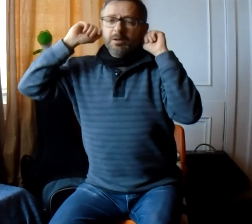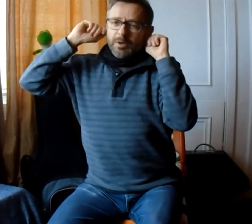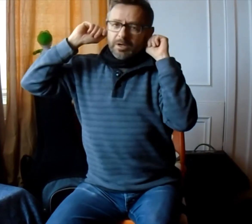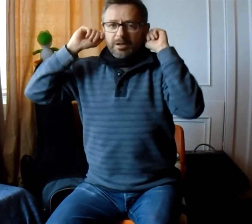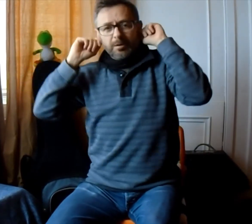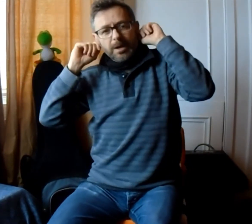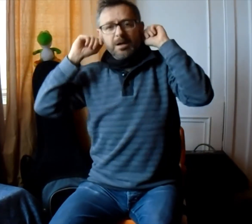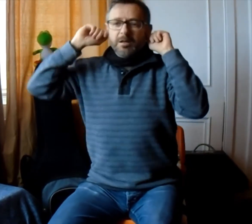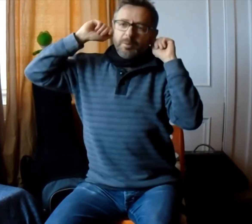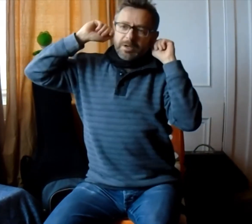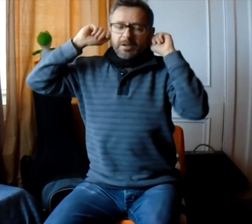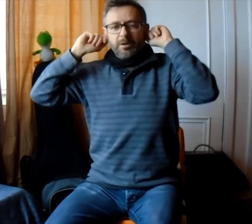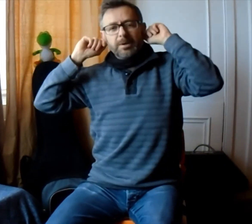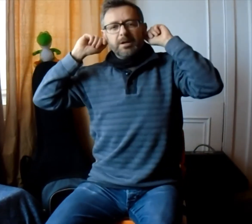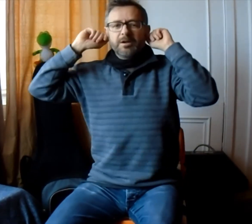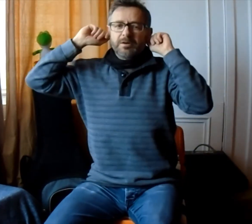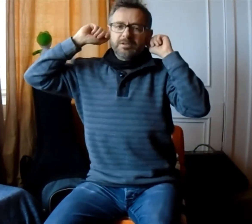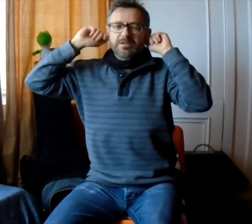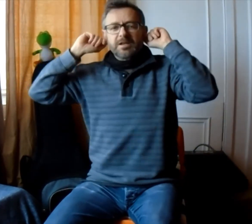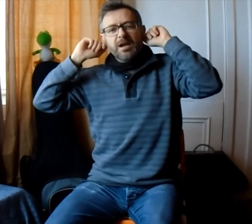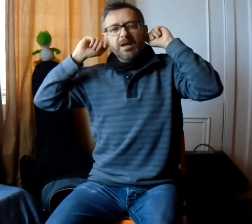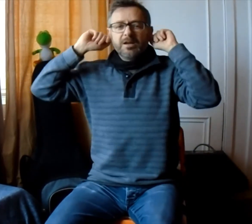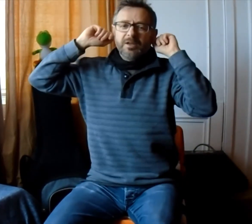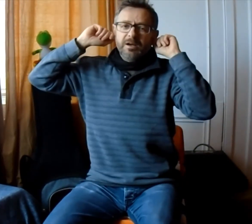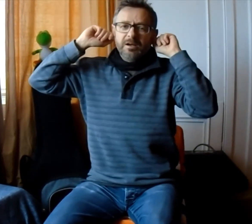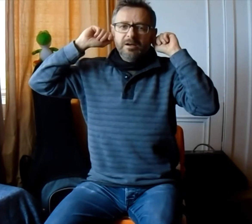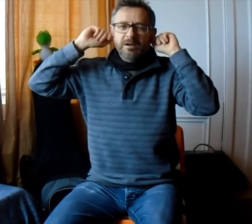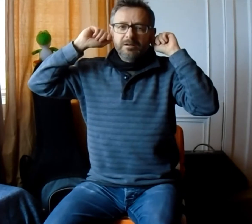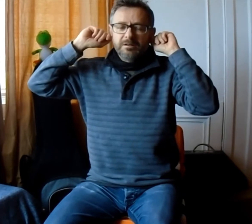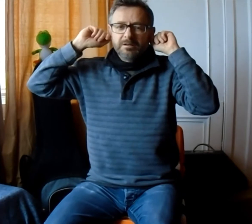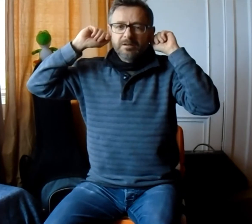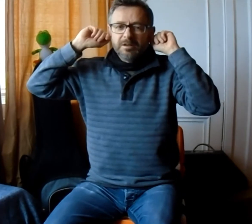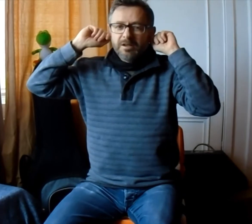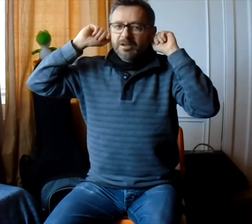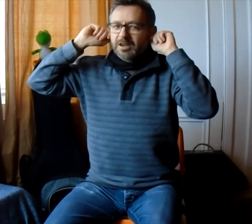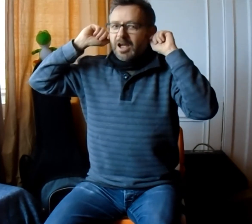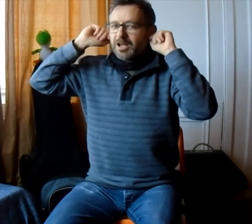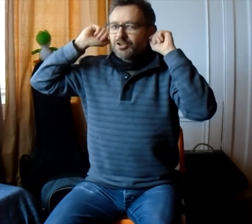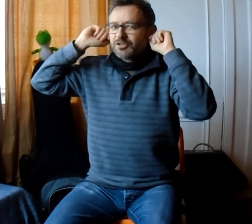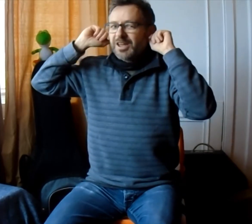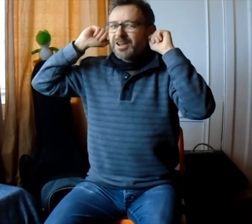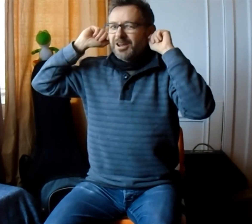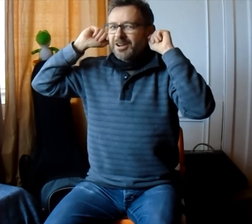wiggle wiggle wiggle wiggle your ears together can you say